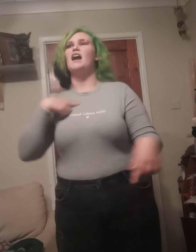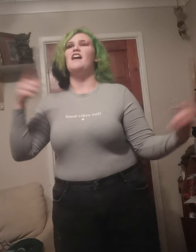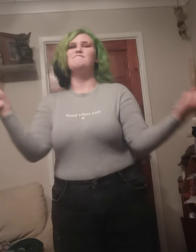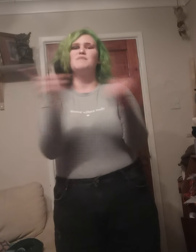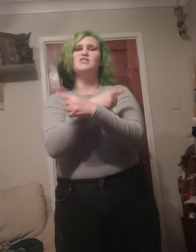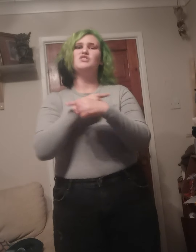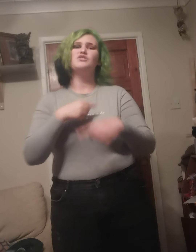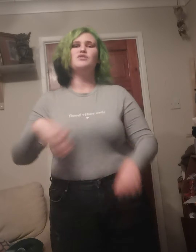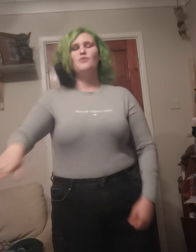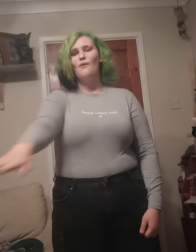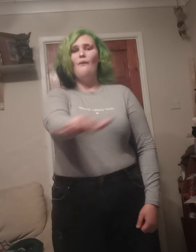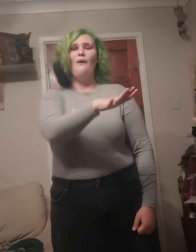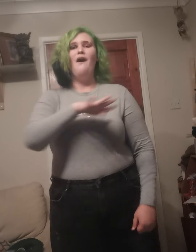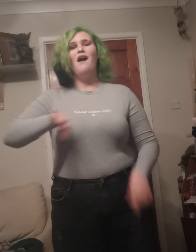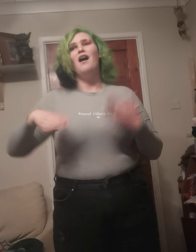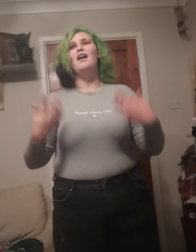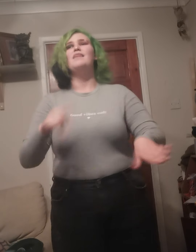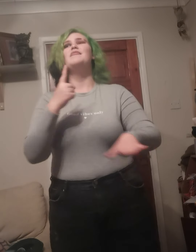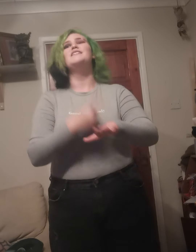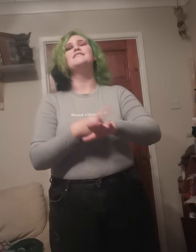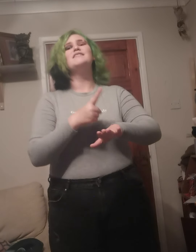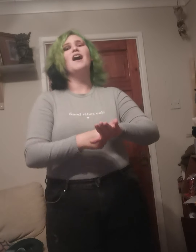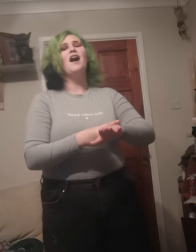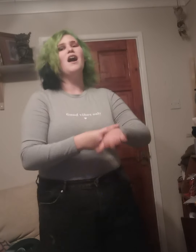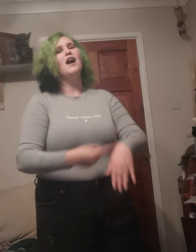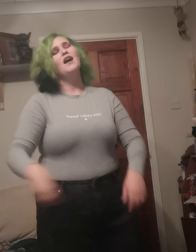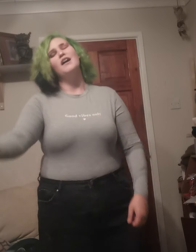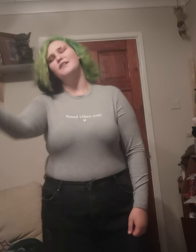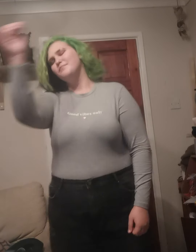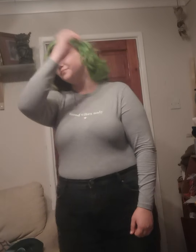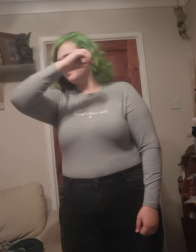I've missed you all this time